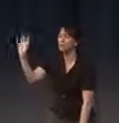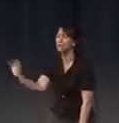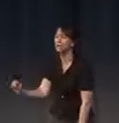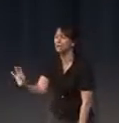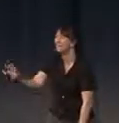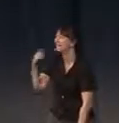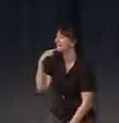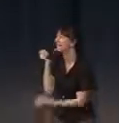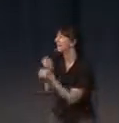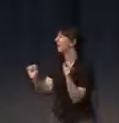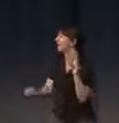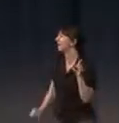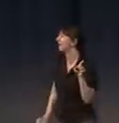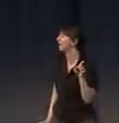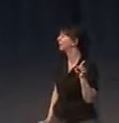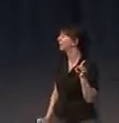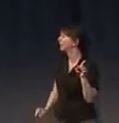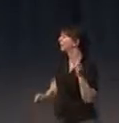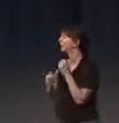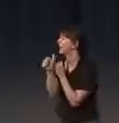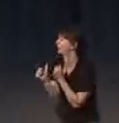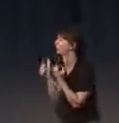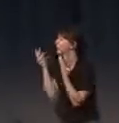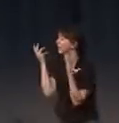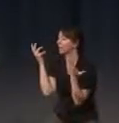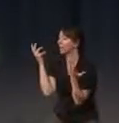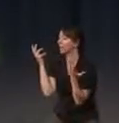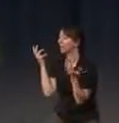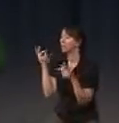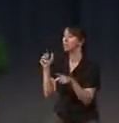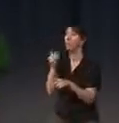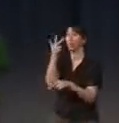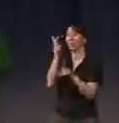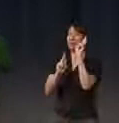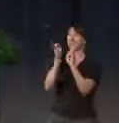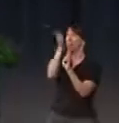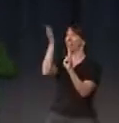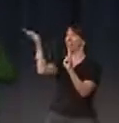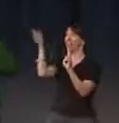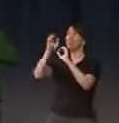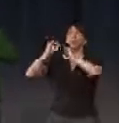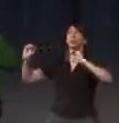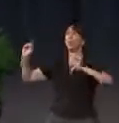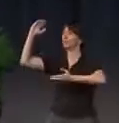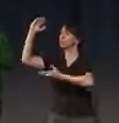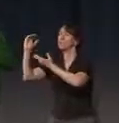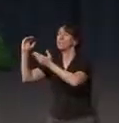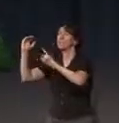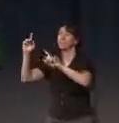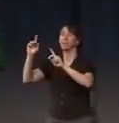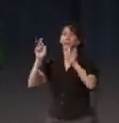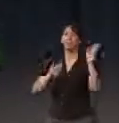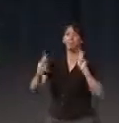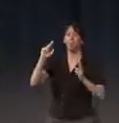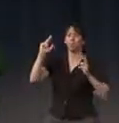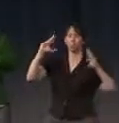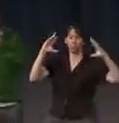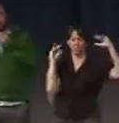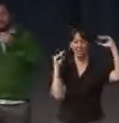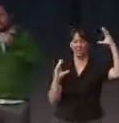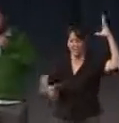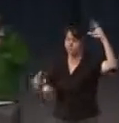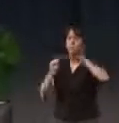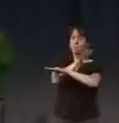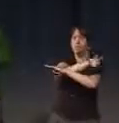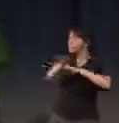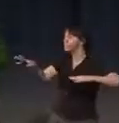Which is telling you, look, but, you know what I mean, if there are three people here, there is no space, but then everybody will squeeze on top of your head. You know, when I